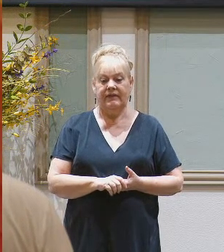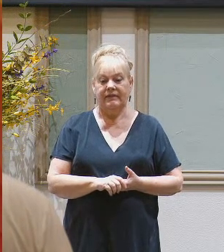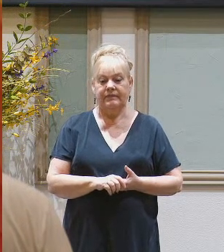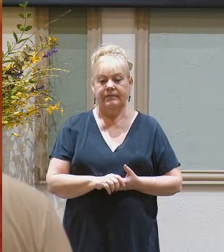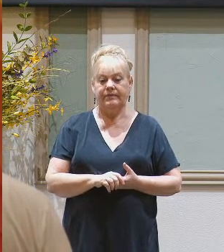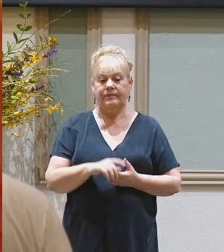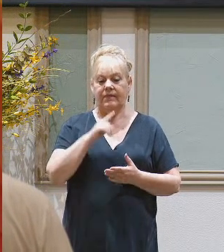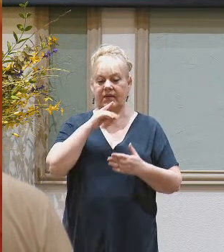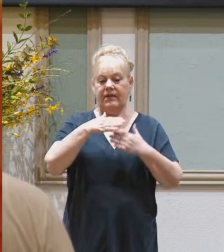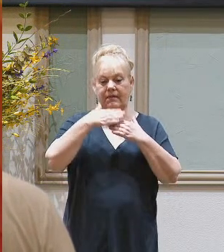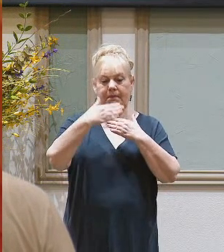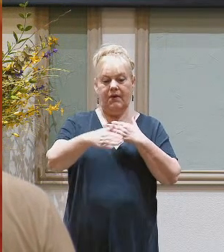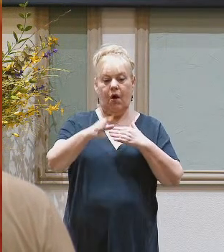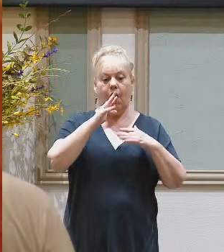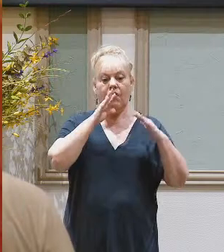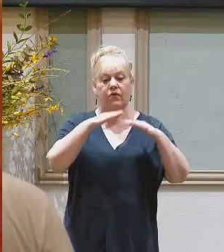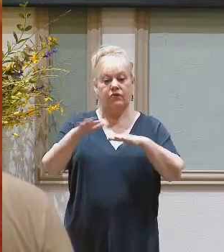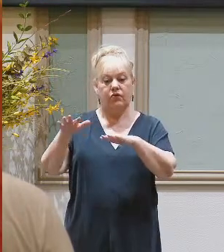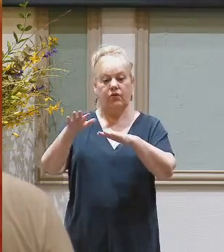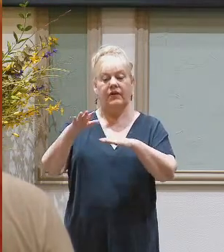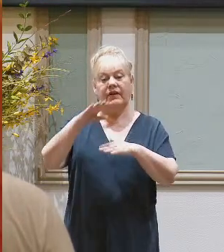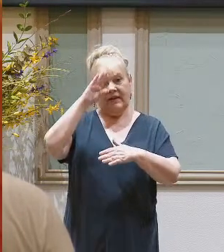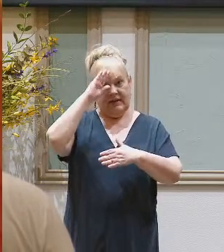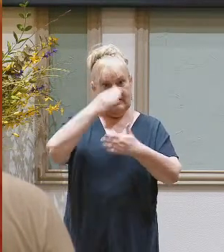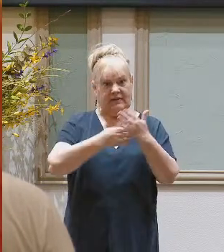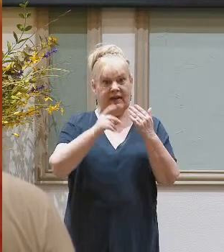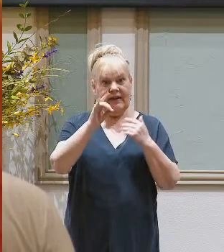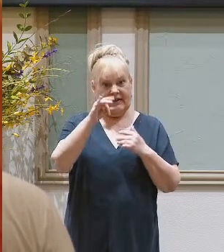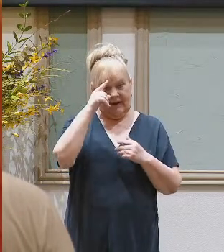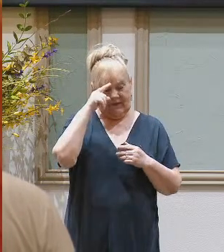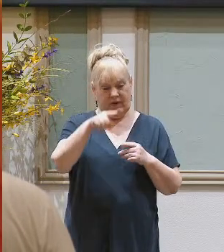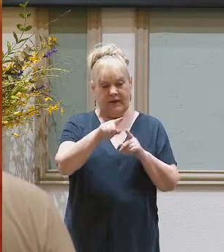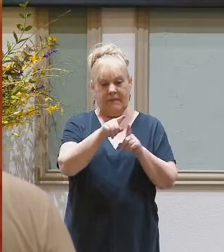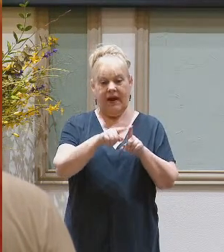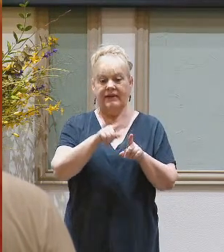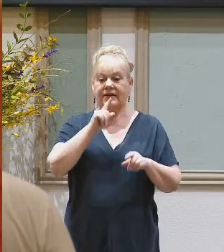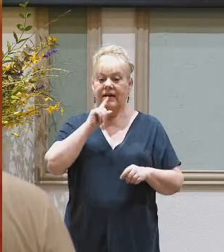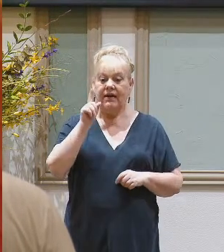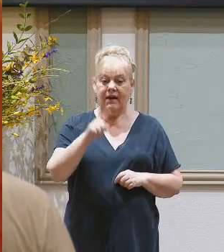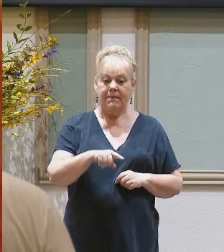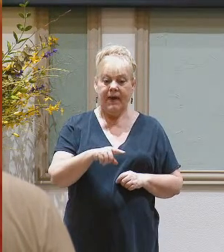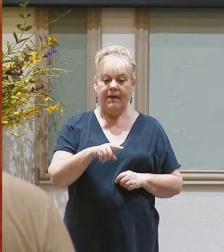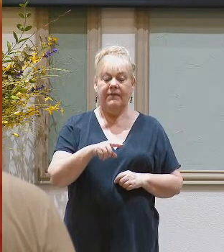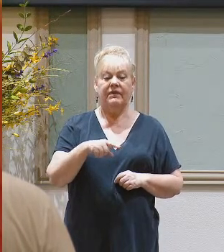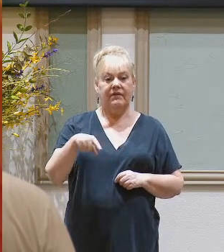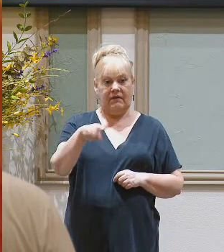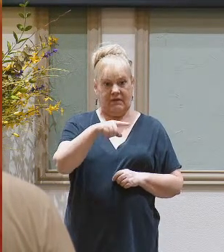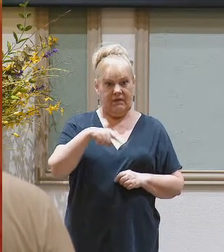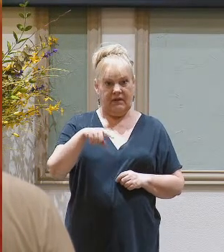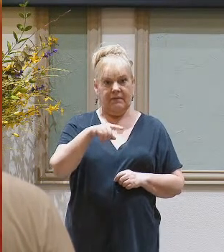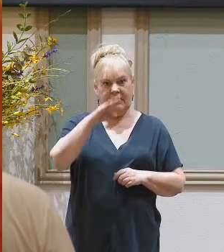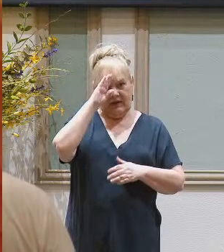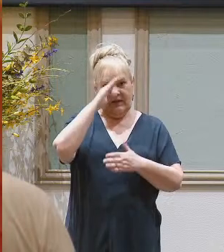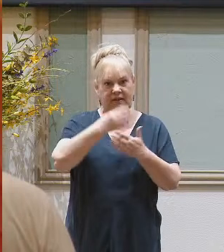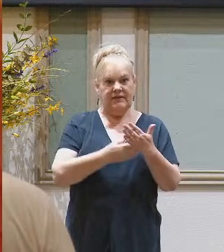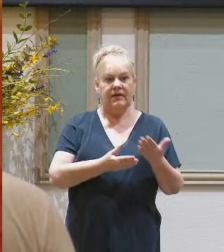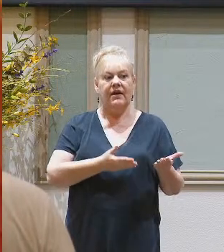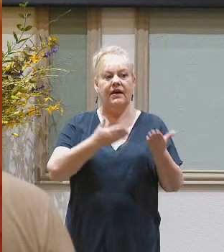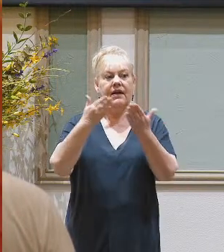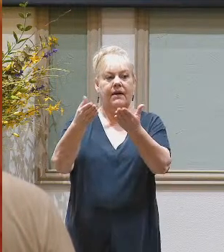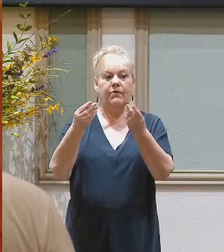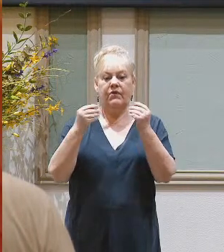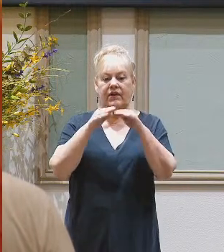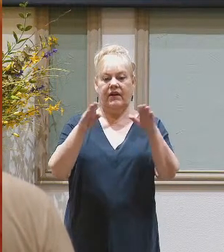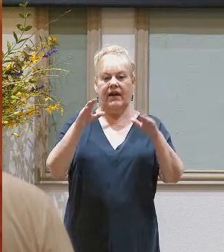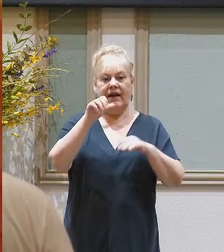It is beyond the Jordan. Thus his sons did for him as he had commanded them. For his sons carried him to the